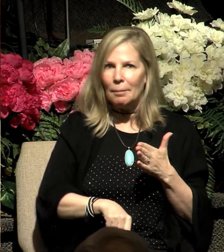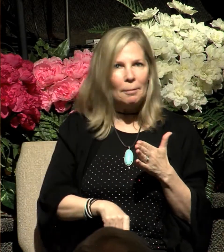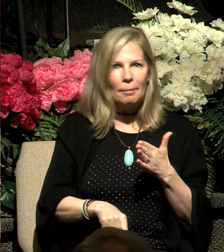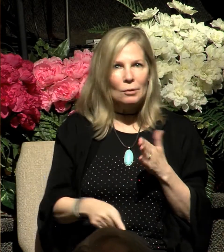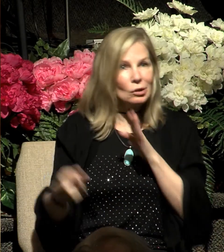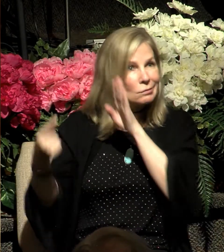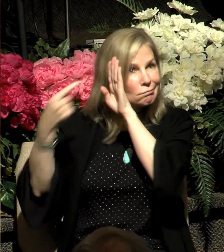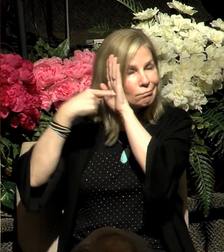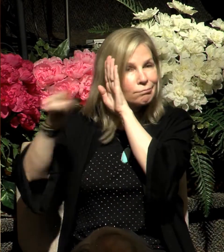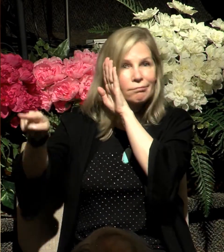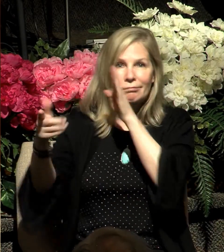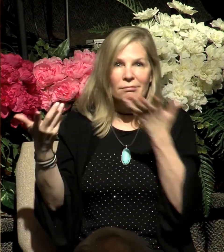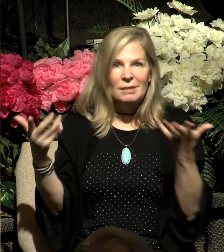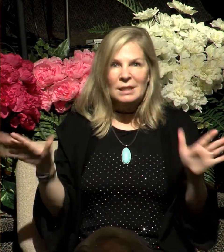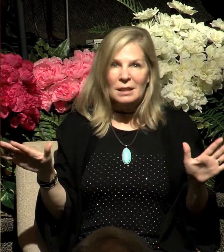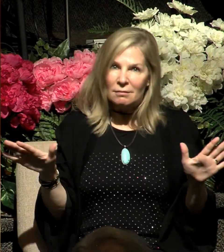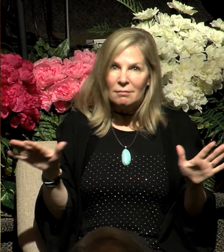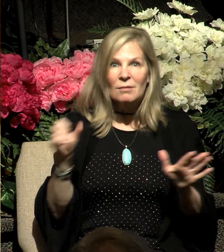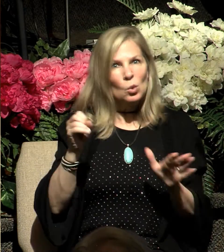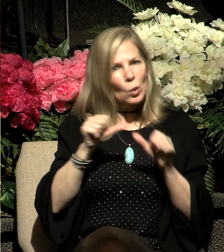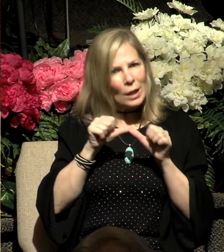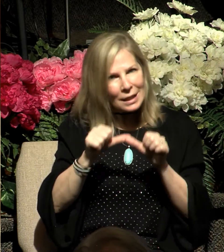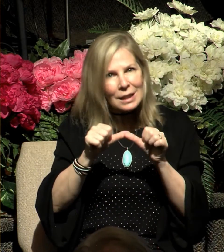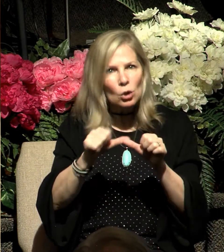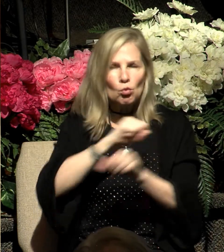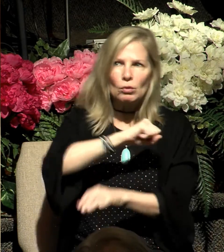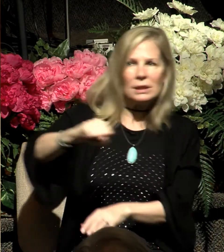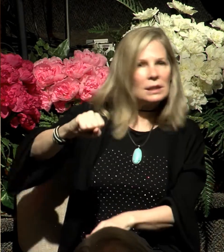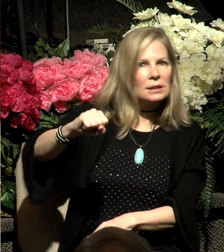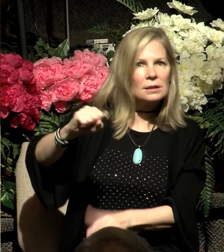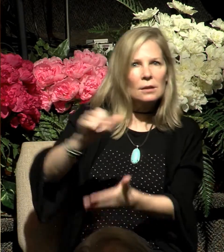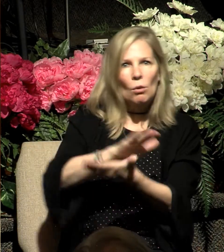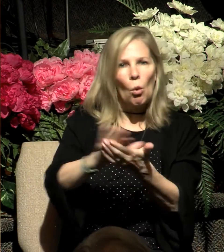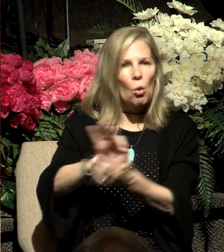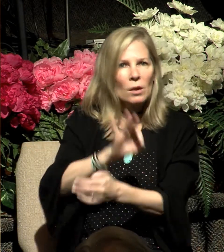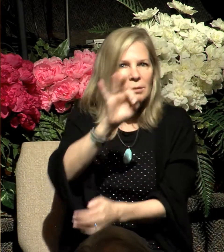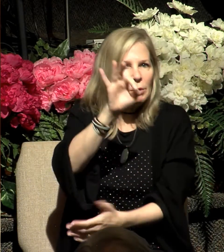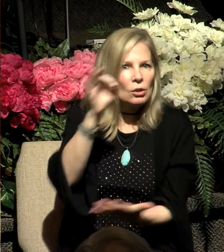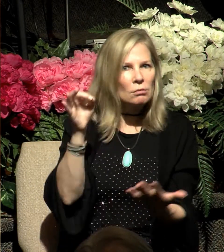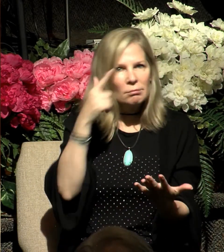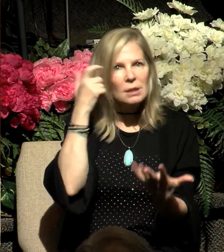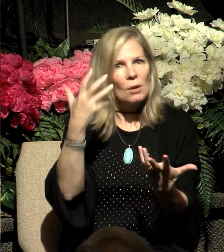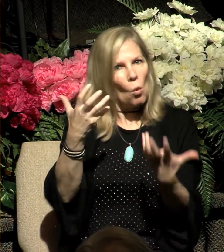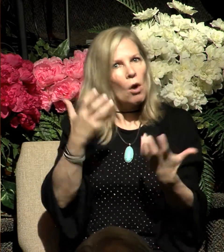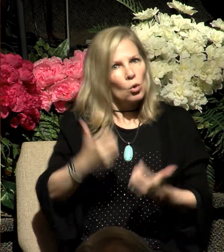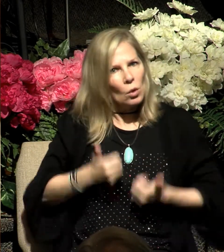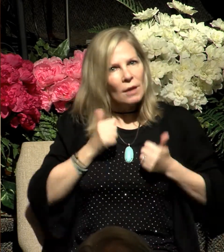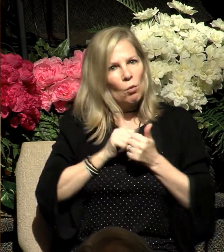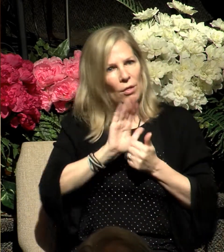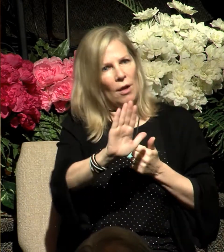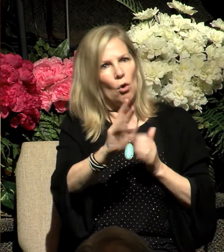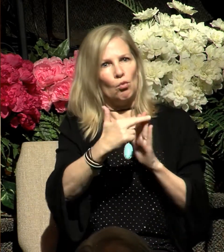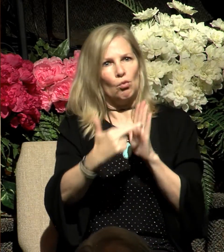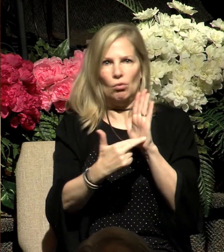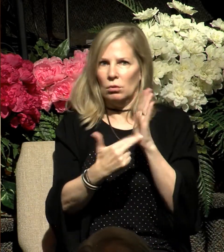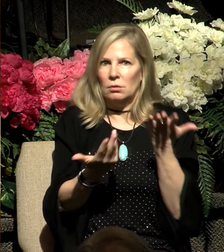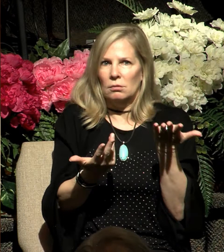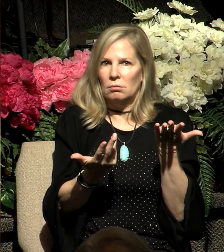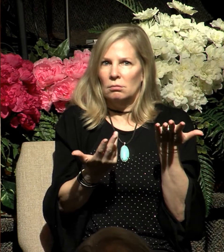physically hear. And so they continue to resist the Holy Spirit because they want to live by their own set of rules, their own standards,